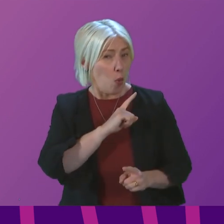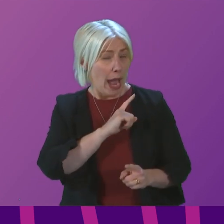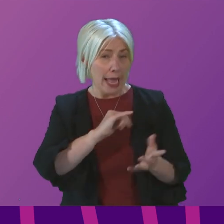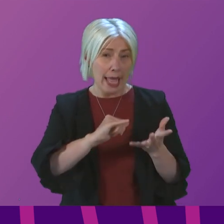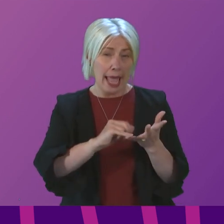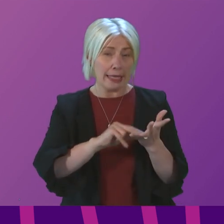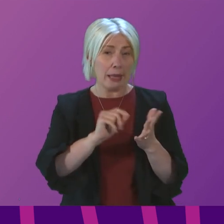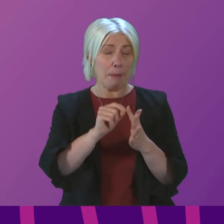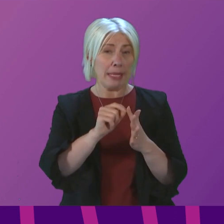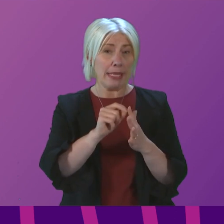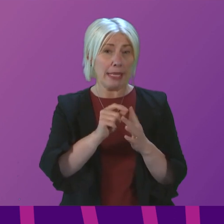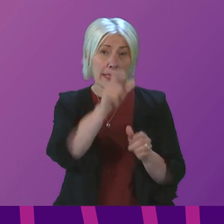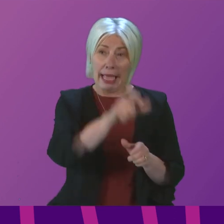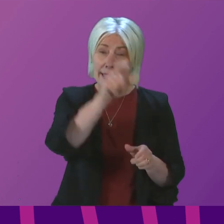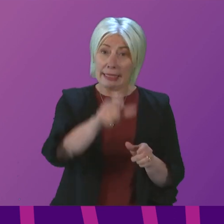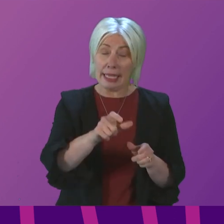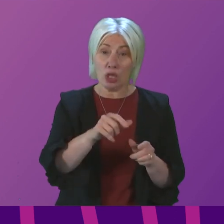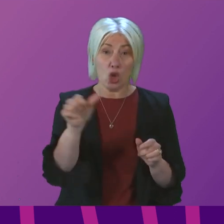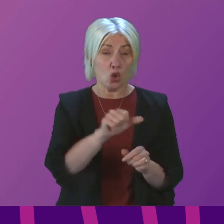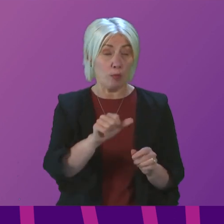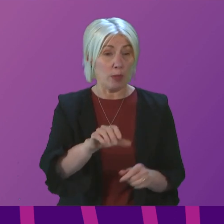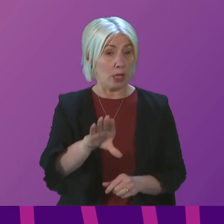candidates be rewarded for your failure?